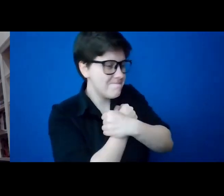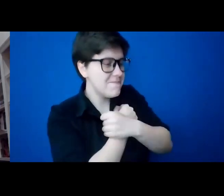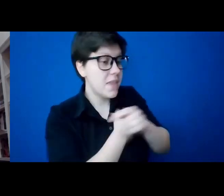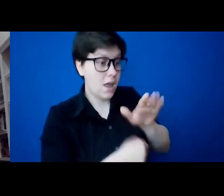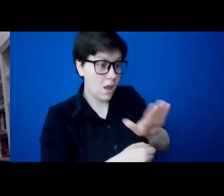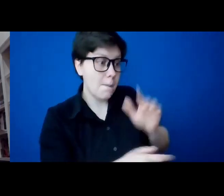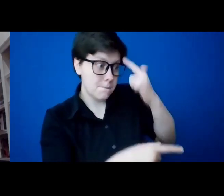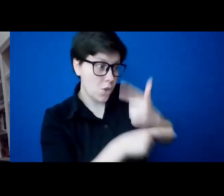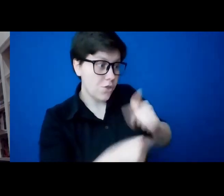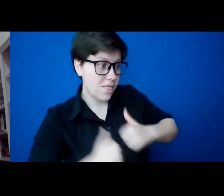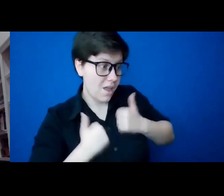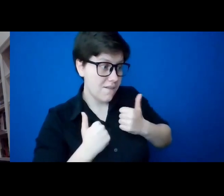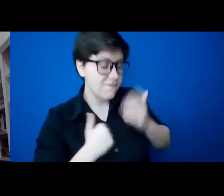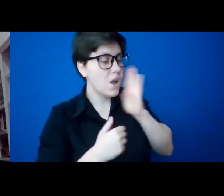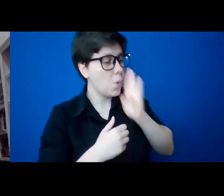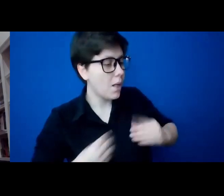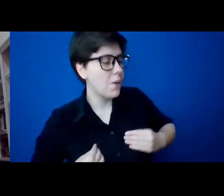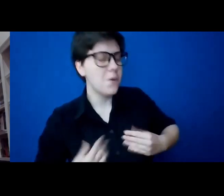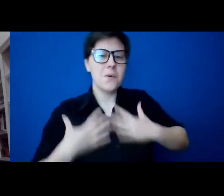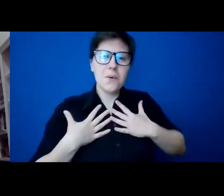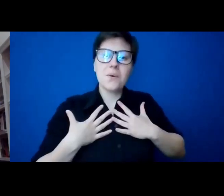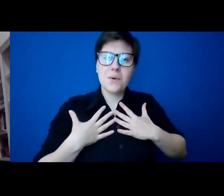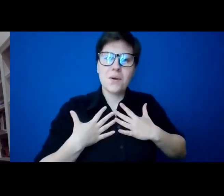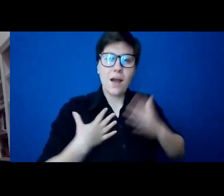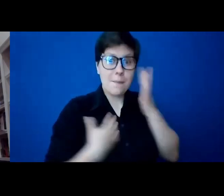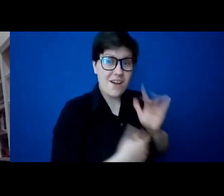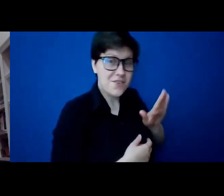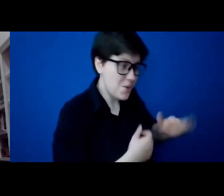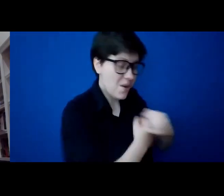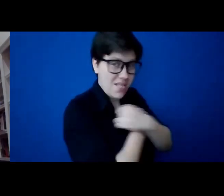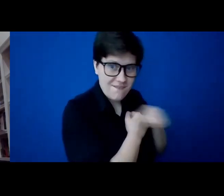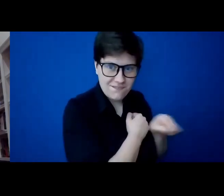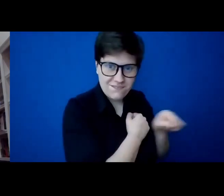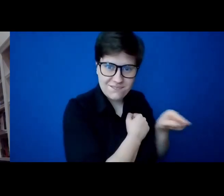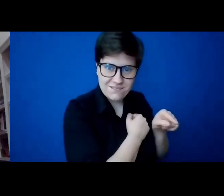life will be infinitely enriched because of your love for him.